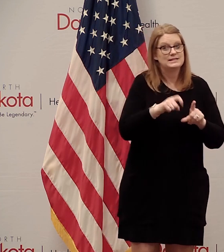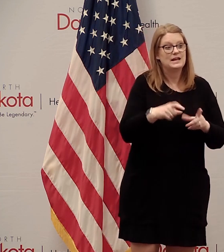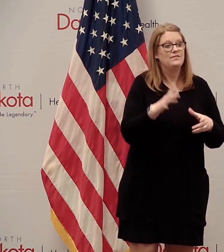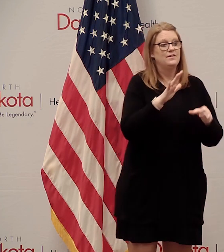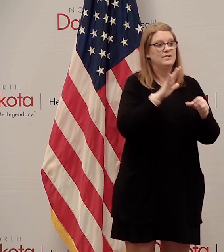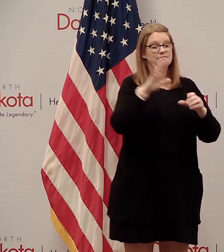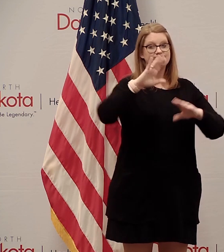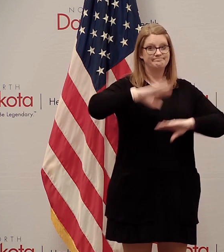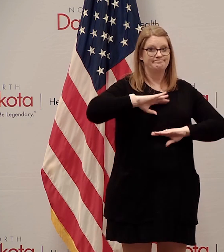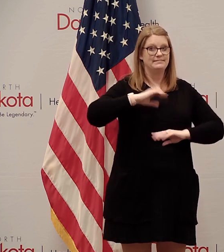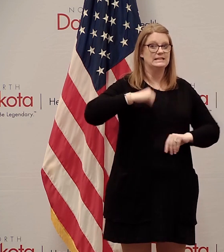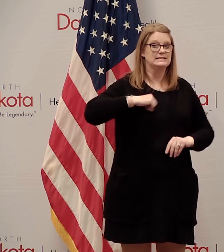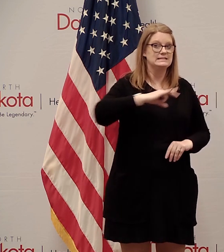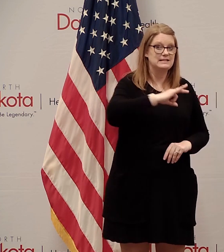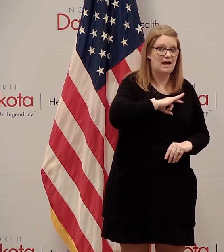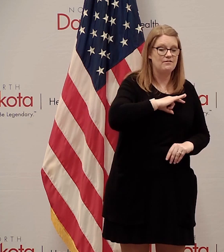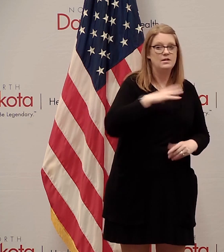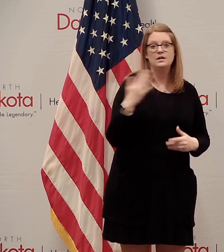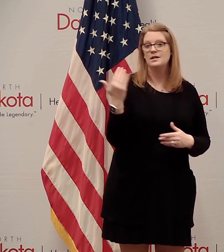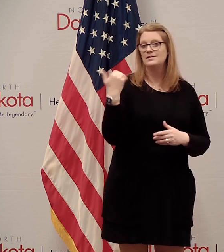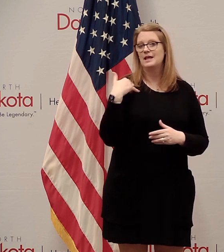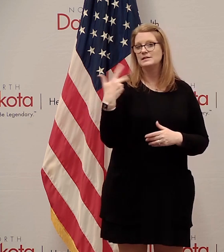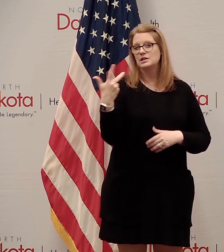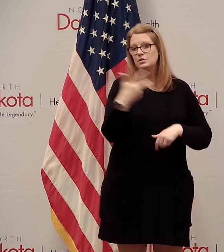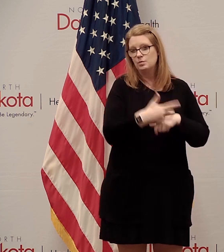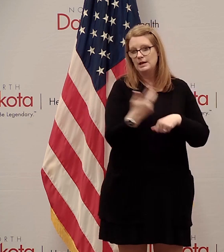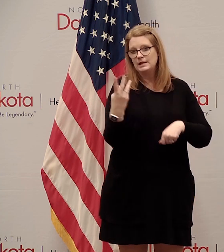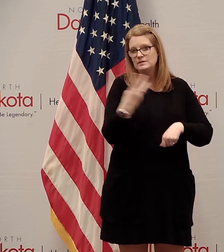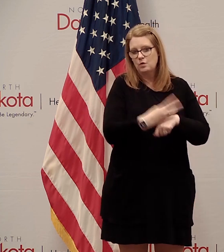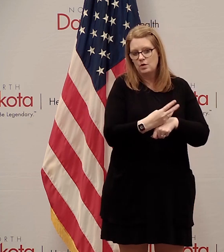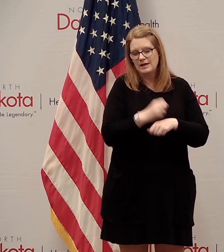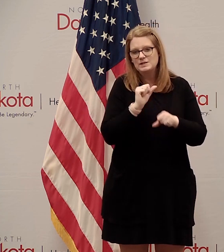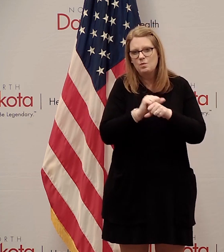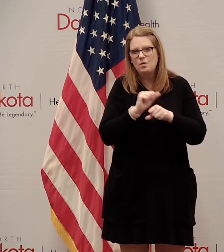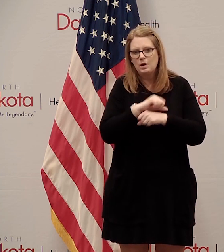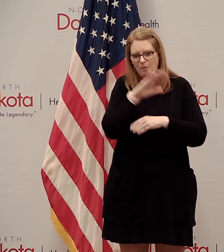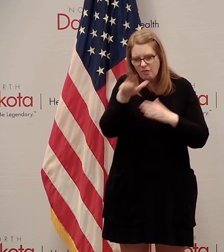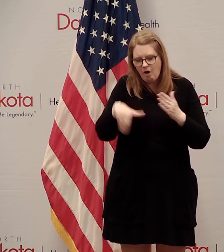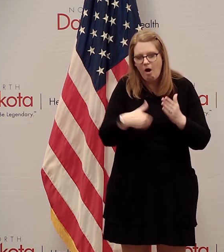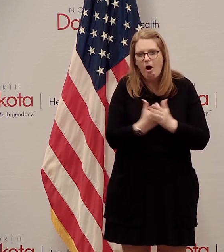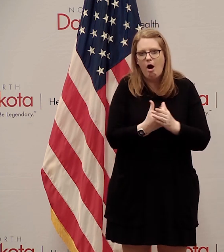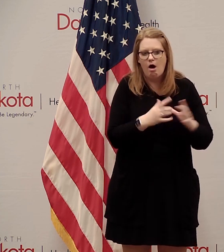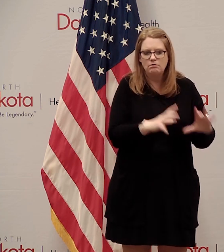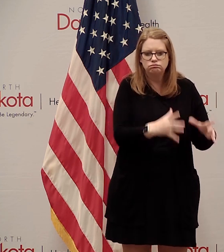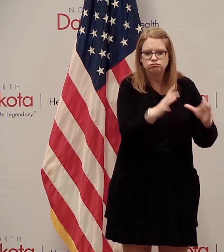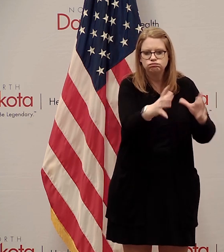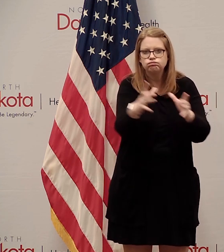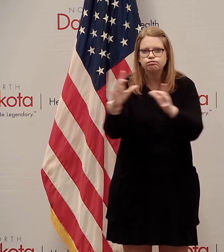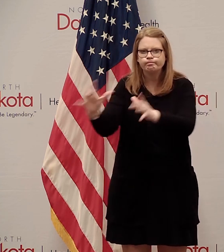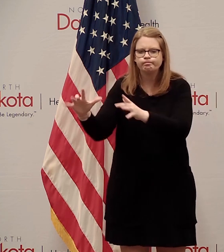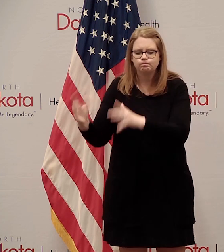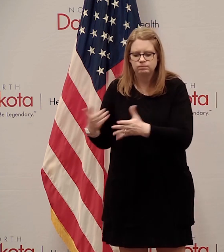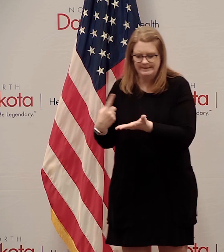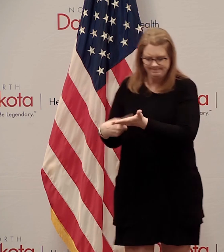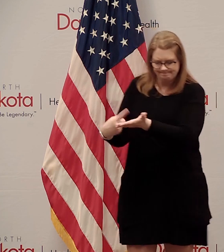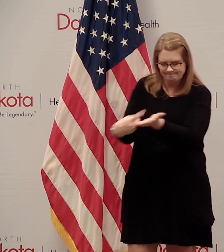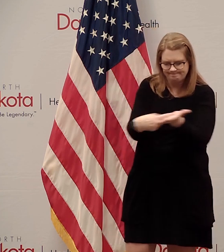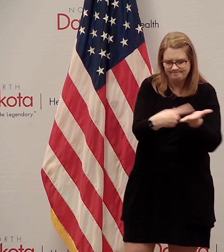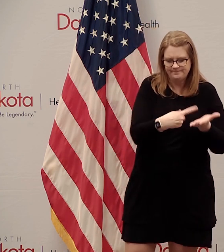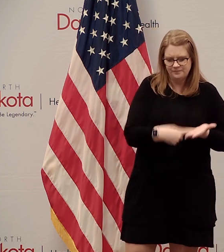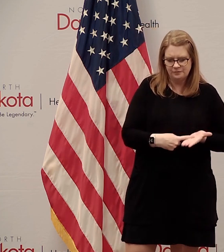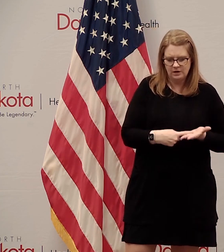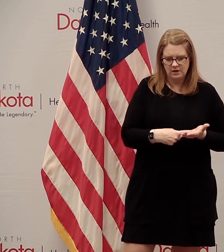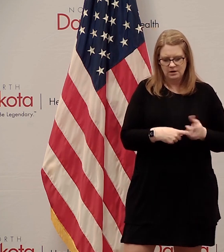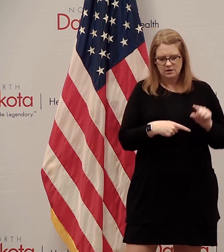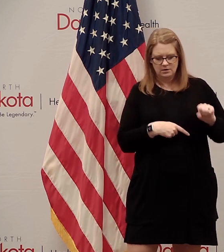the last three four days really working through with our partners is how do we have plans that either identify those